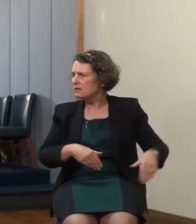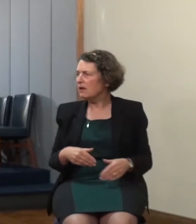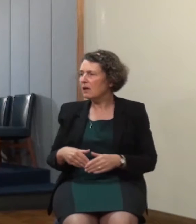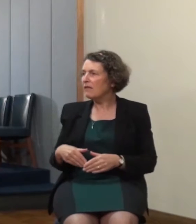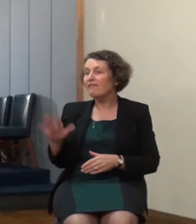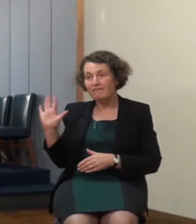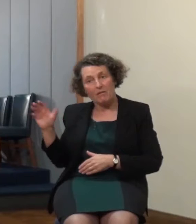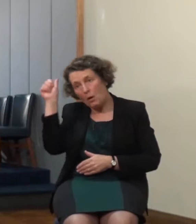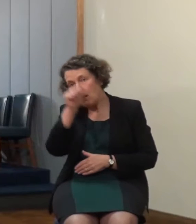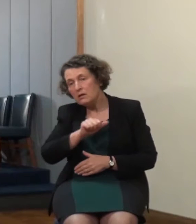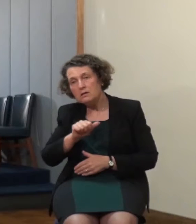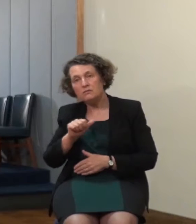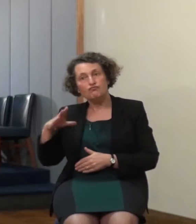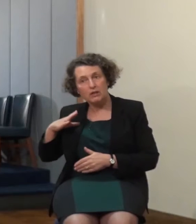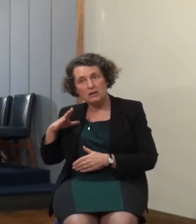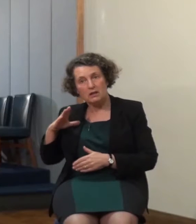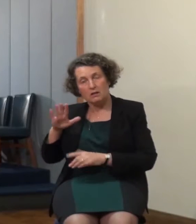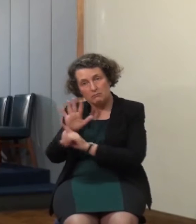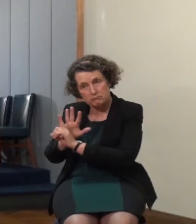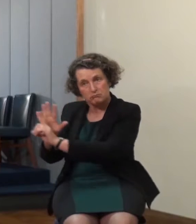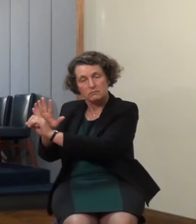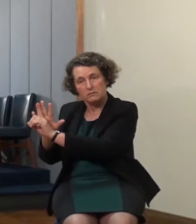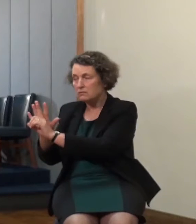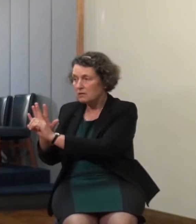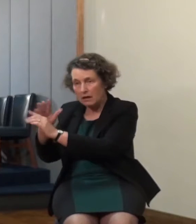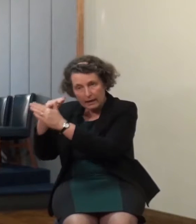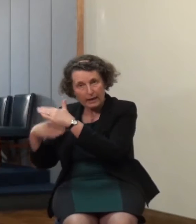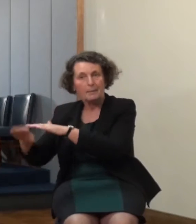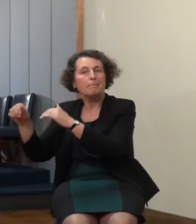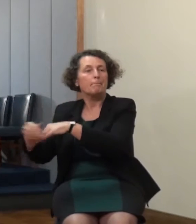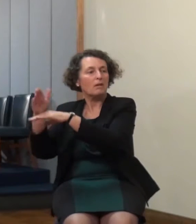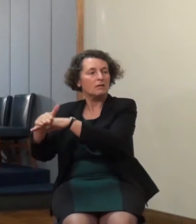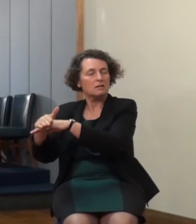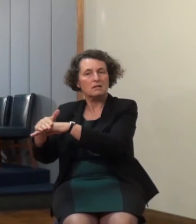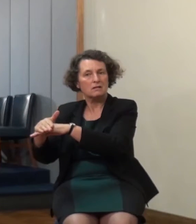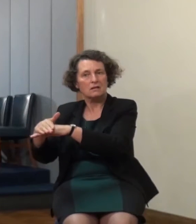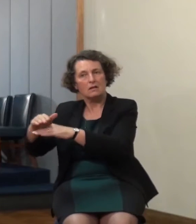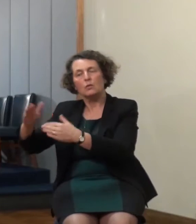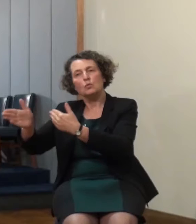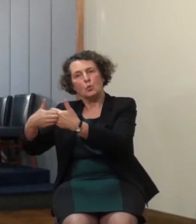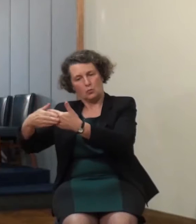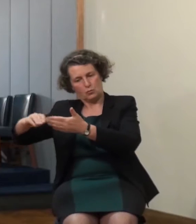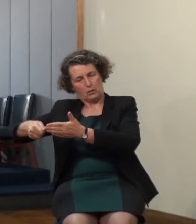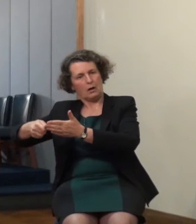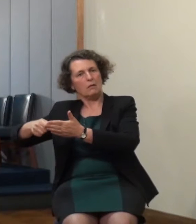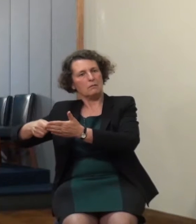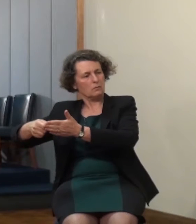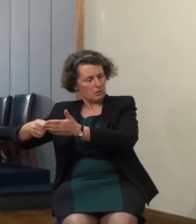shut out and in verse 12 the Lord said to them when they applied to get in I say